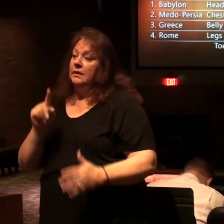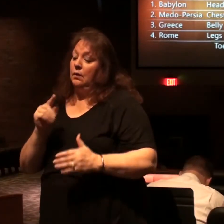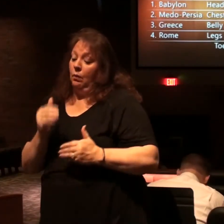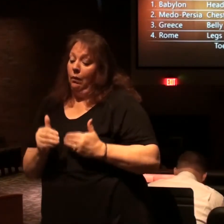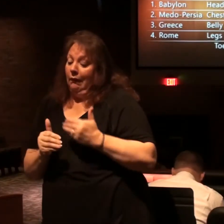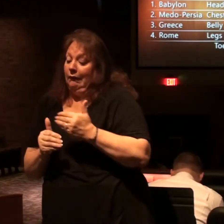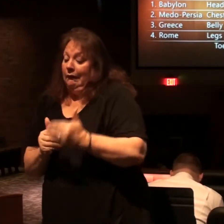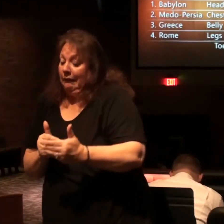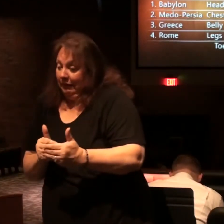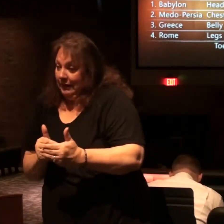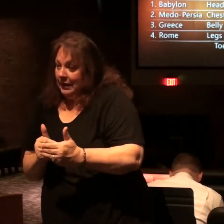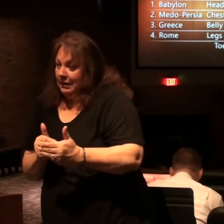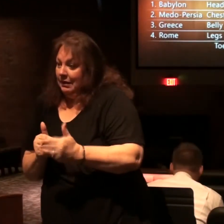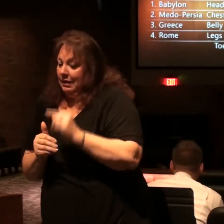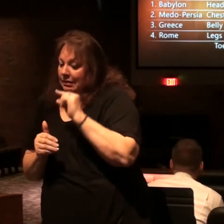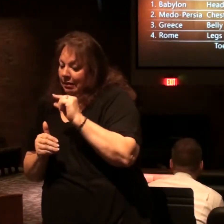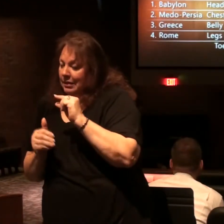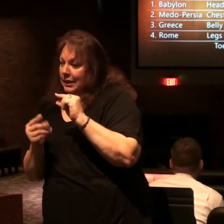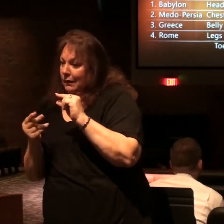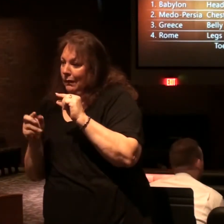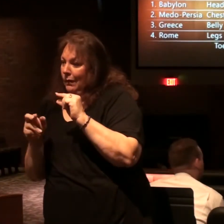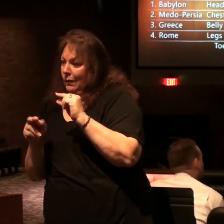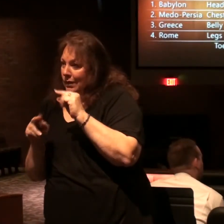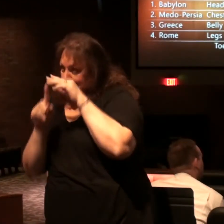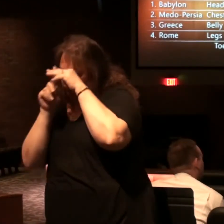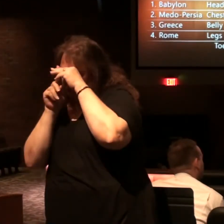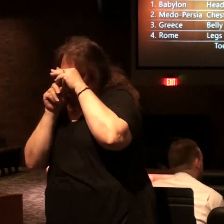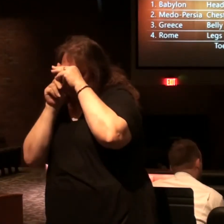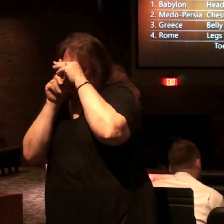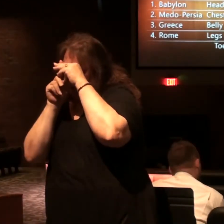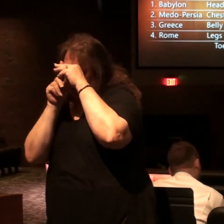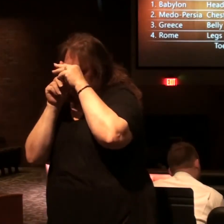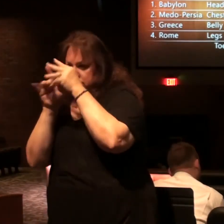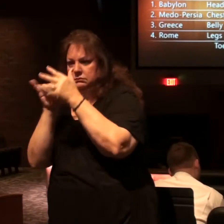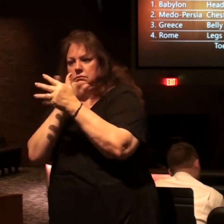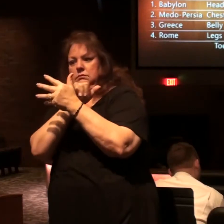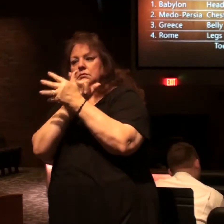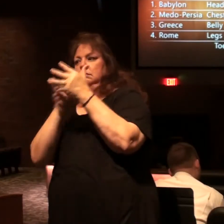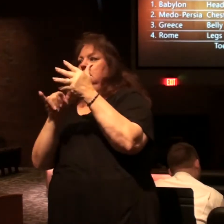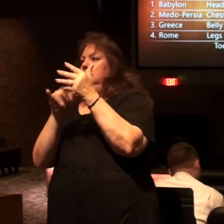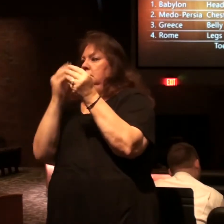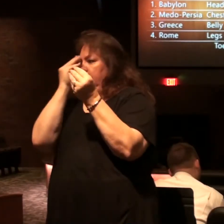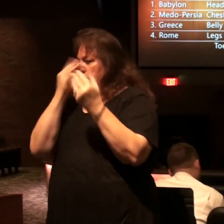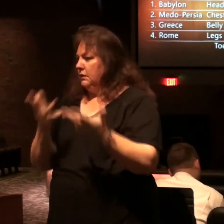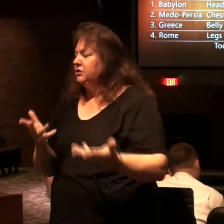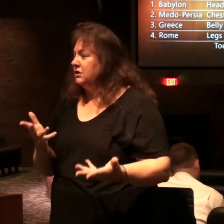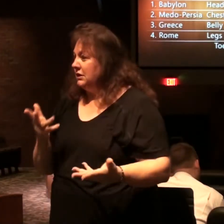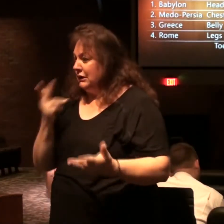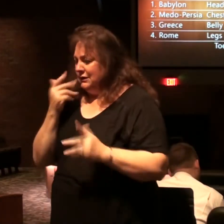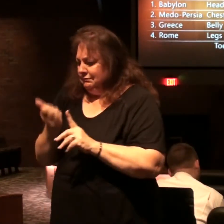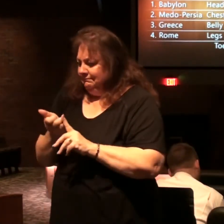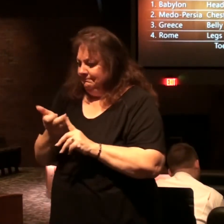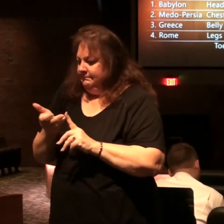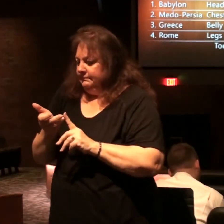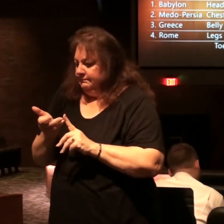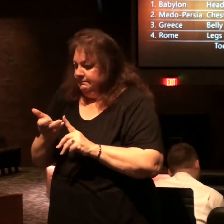step in there the little horn but everything else is the same so you see how an additional revelation